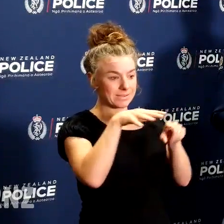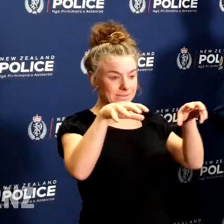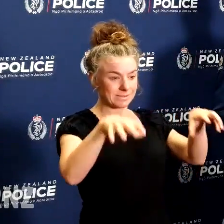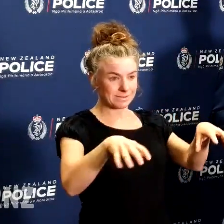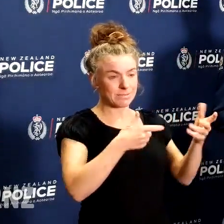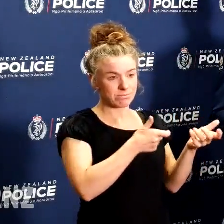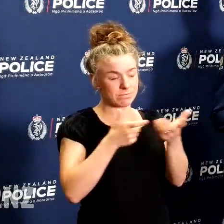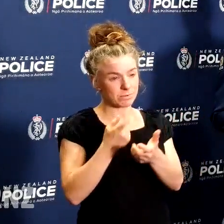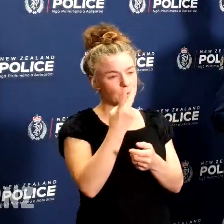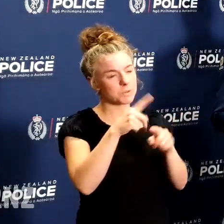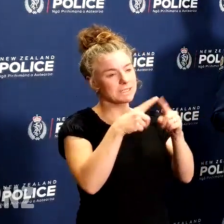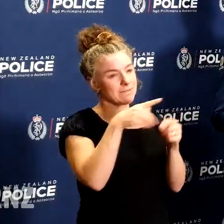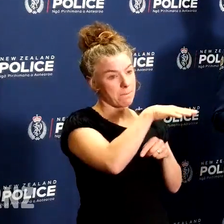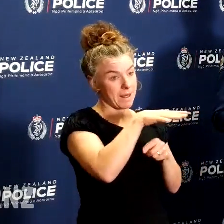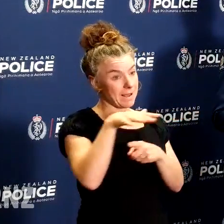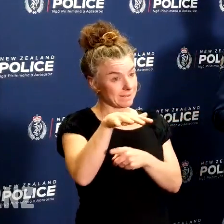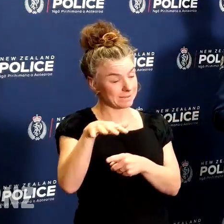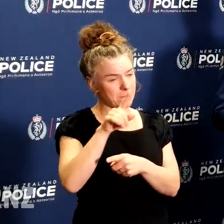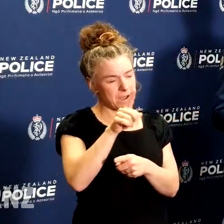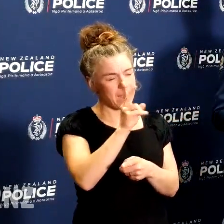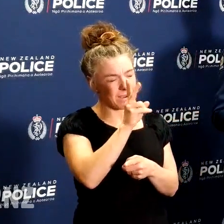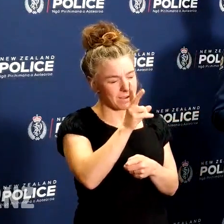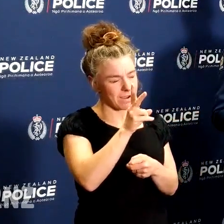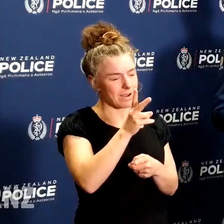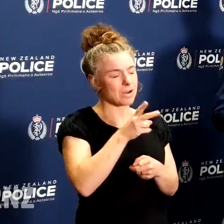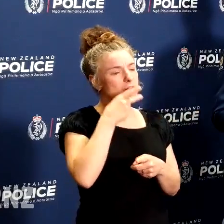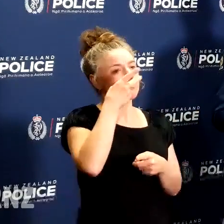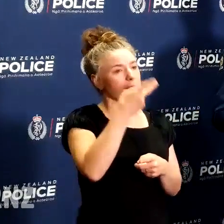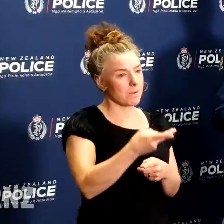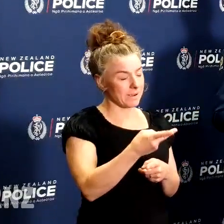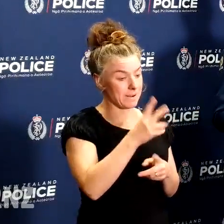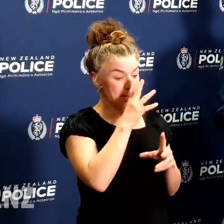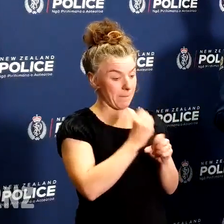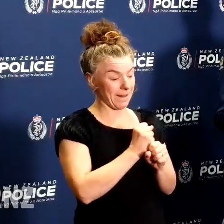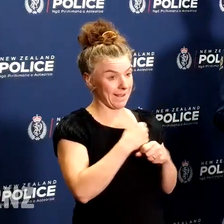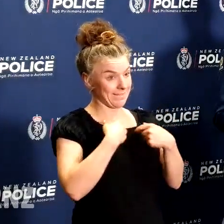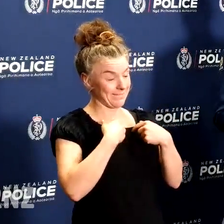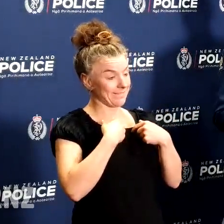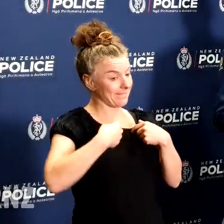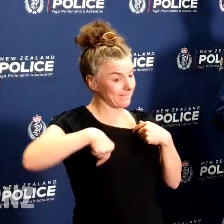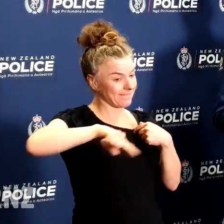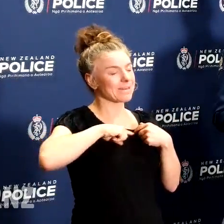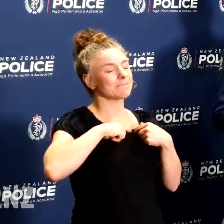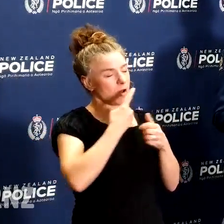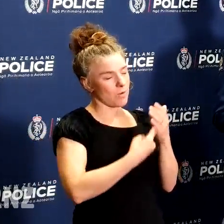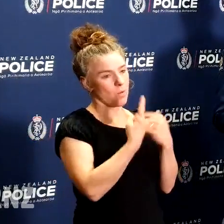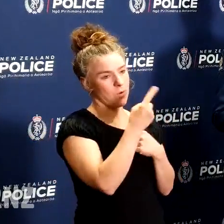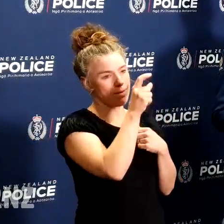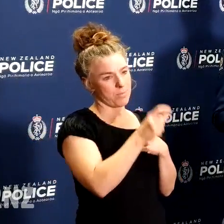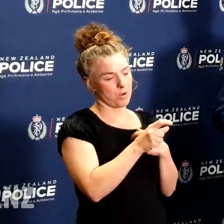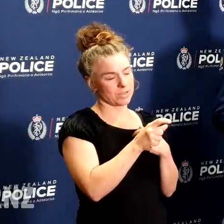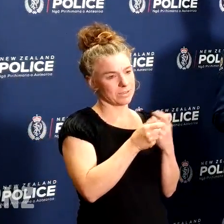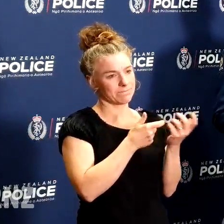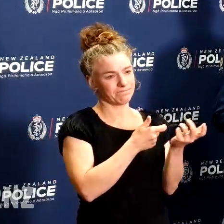And again, I would like to state that we believe absolutely there was only one attacker